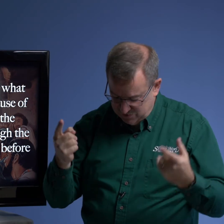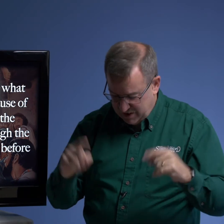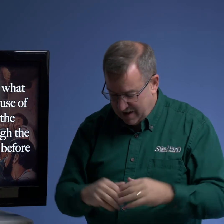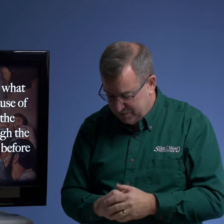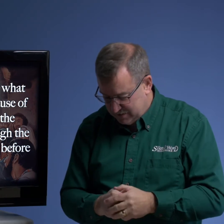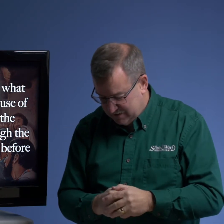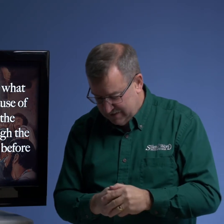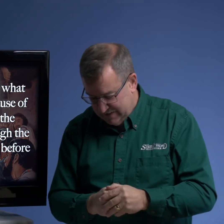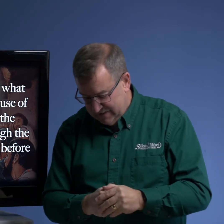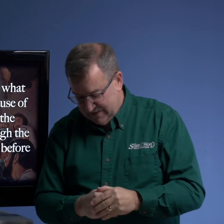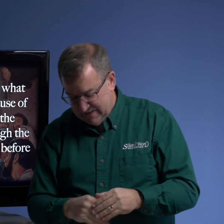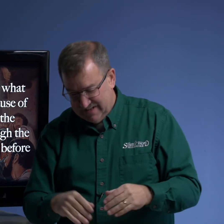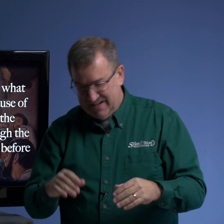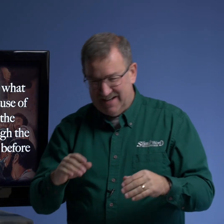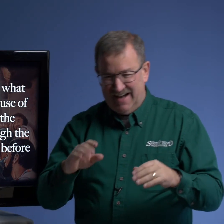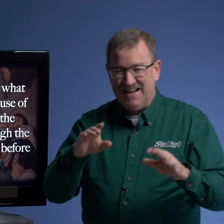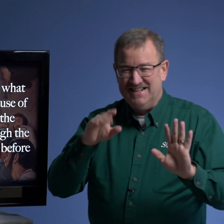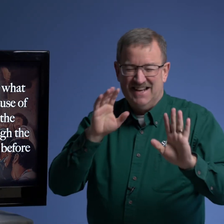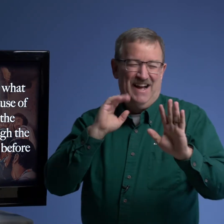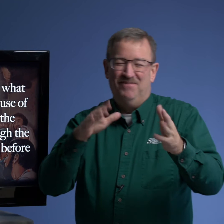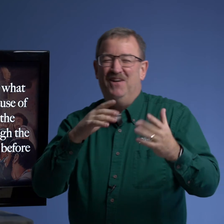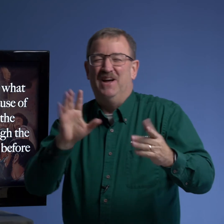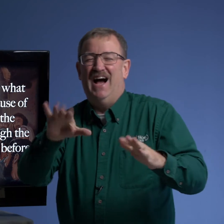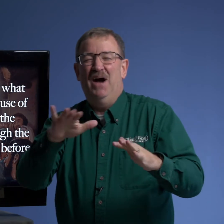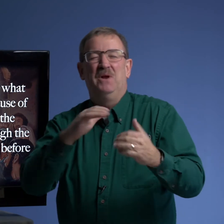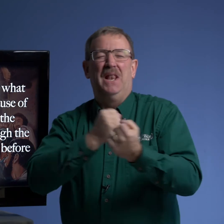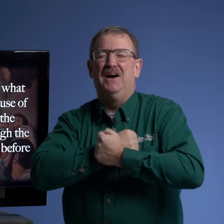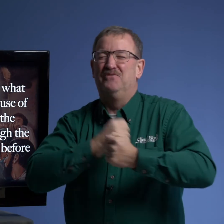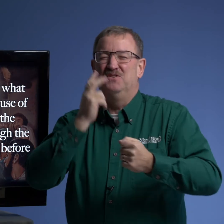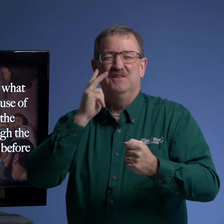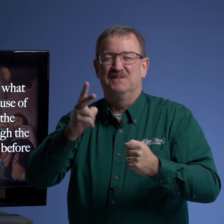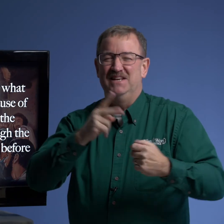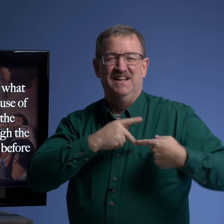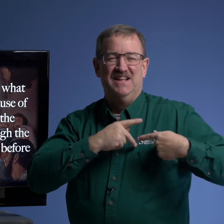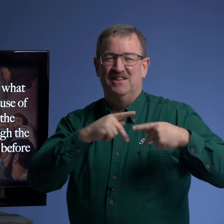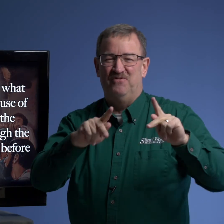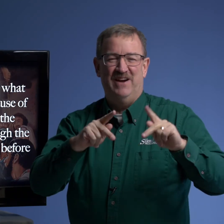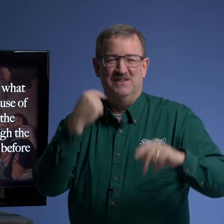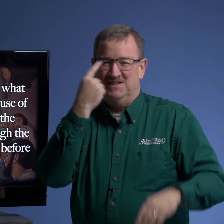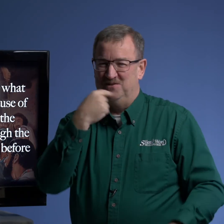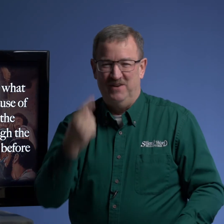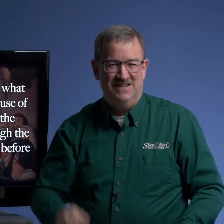what happens uh i could by the way i would love to have seen the pharisees faces